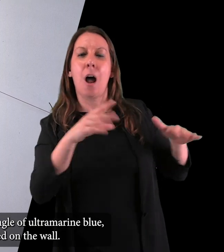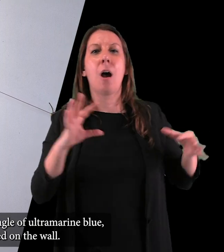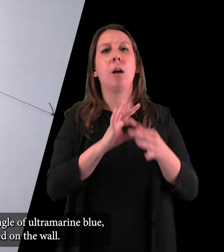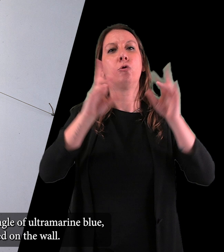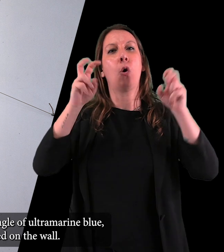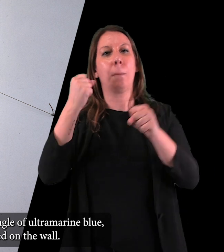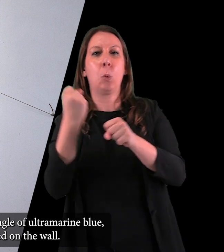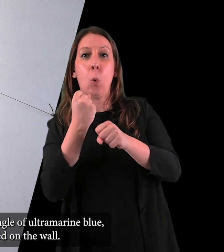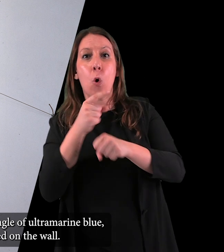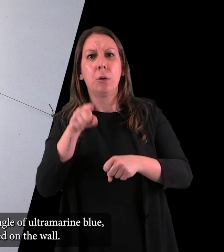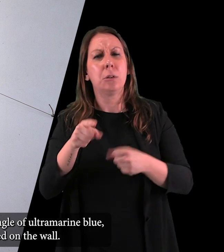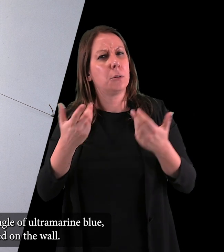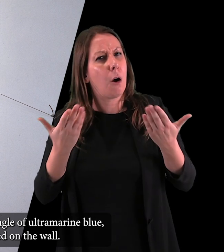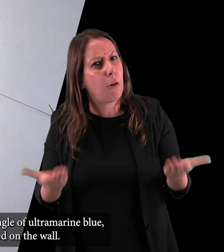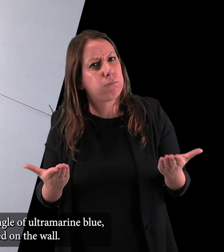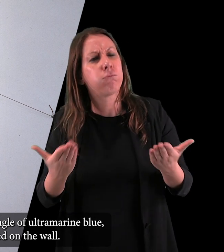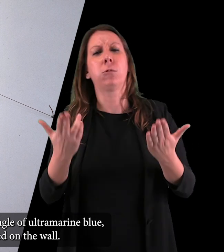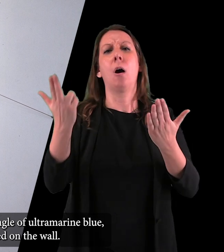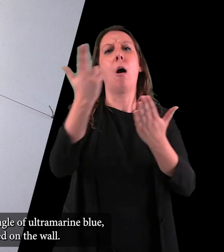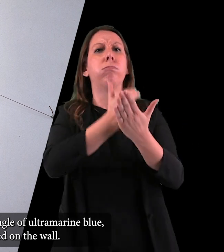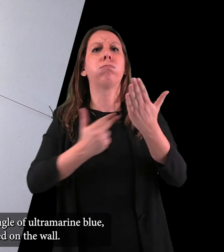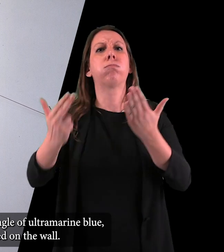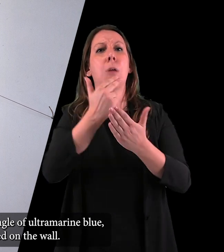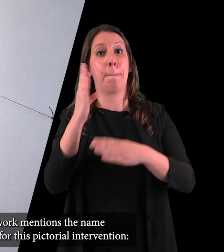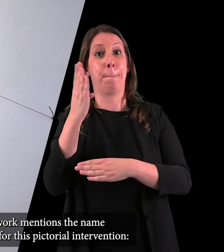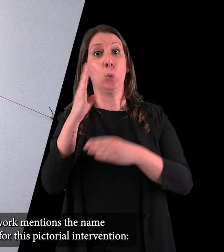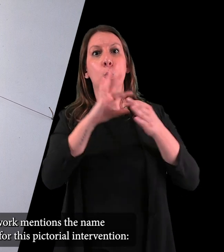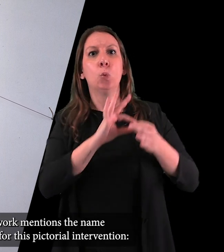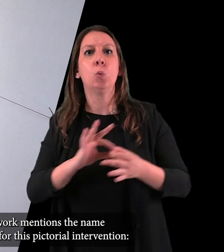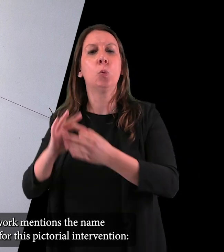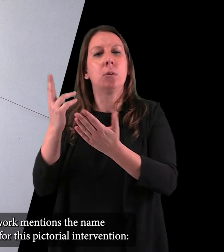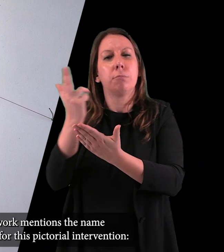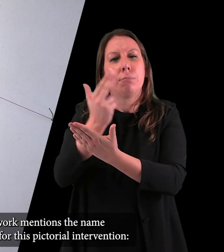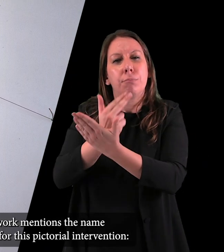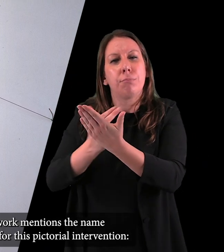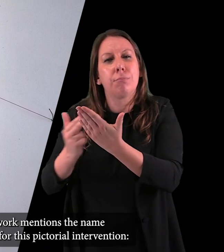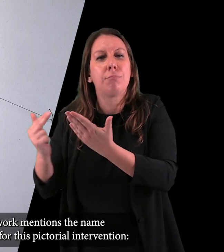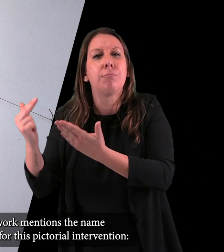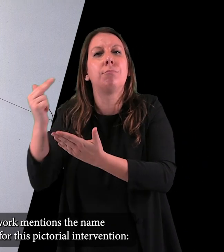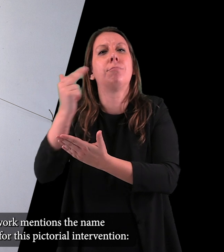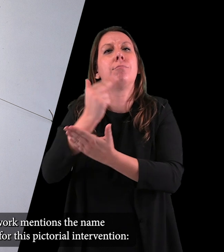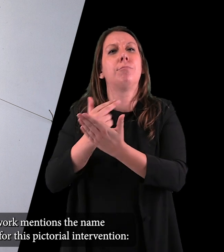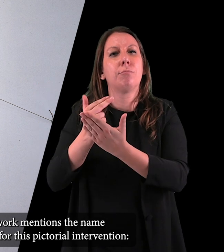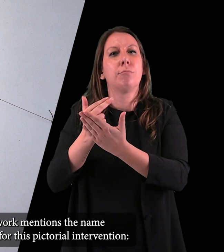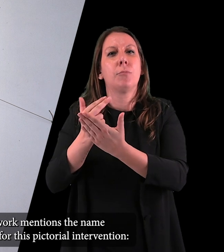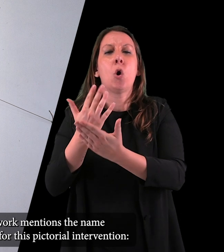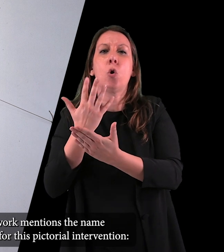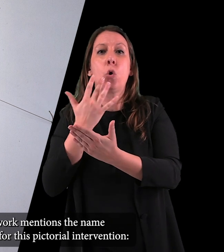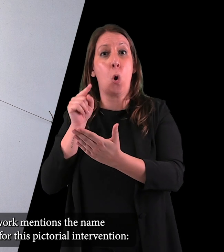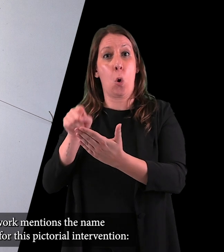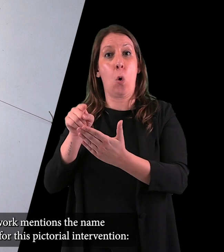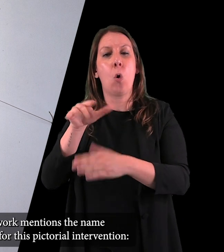The slab is held in balance by a steel cable so that the top vertex goes in the direction of a